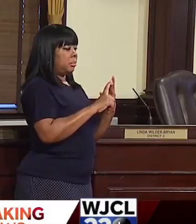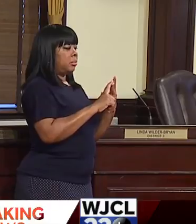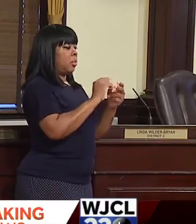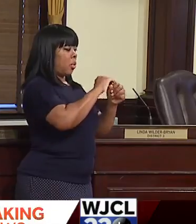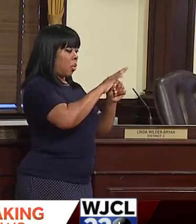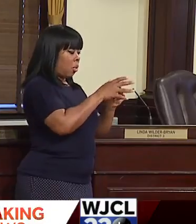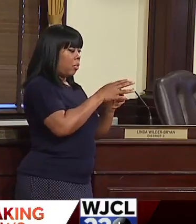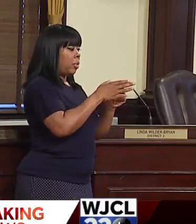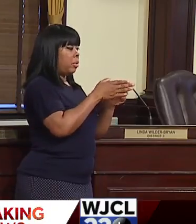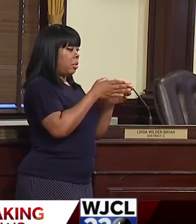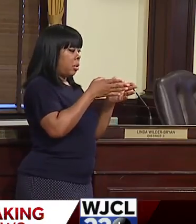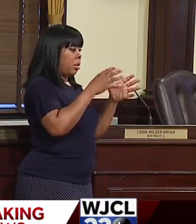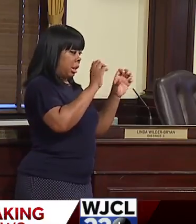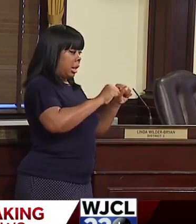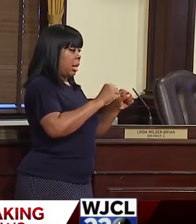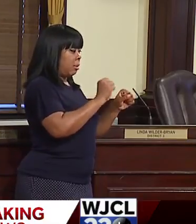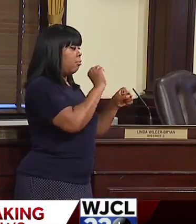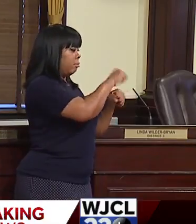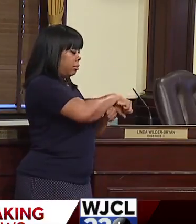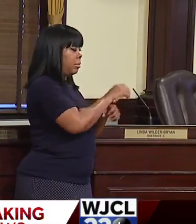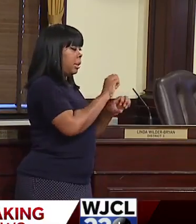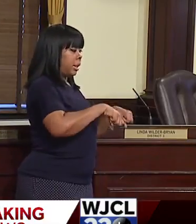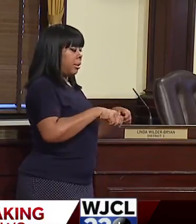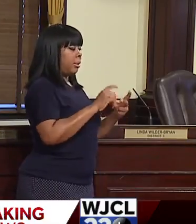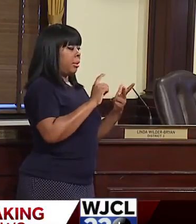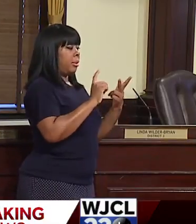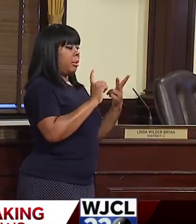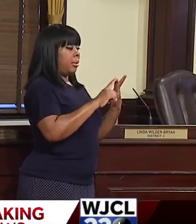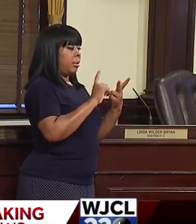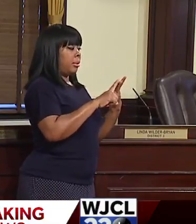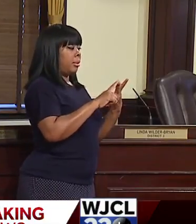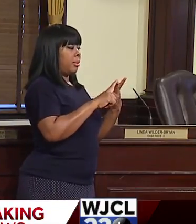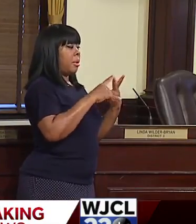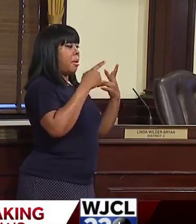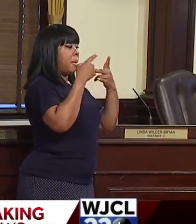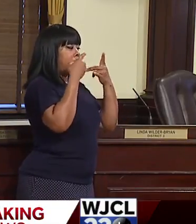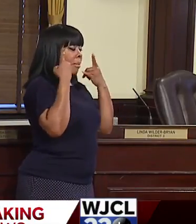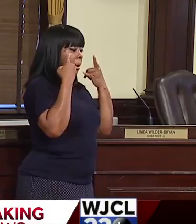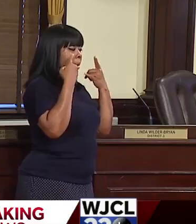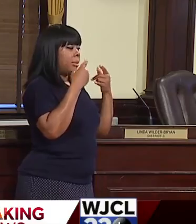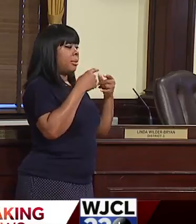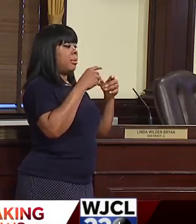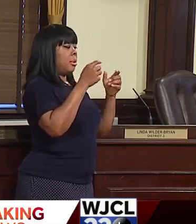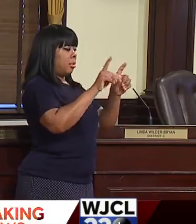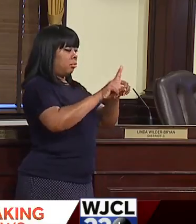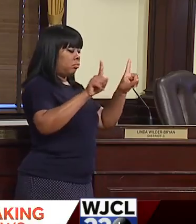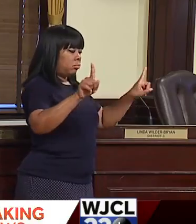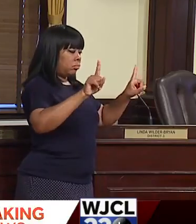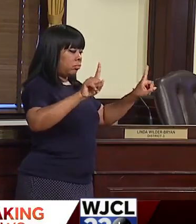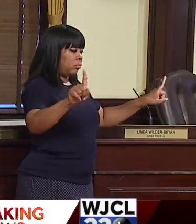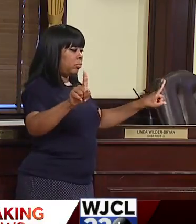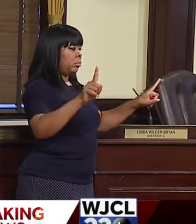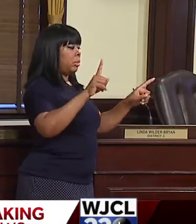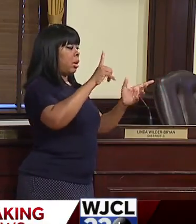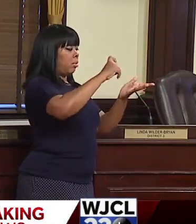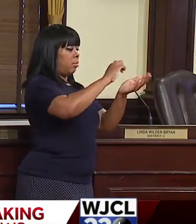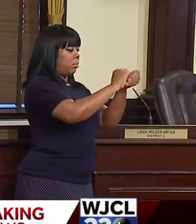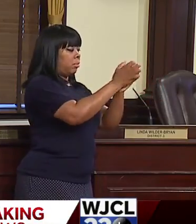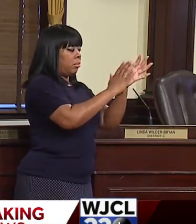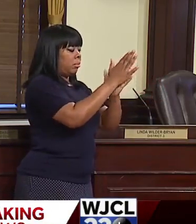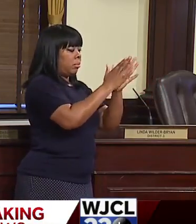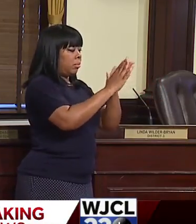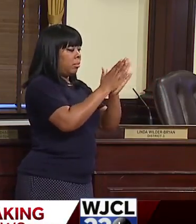beat COVID. C, that wearing masks, social distancing and washing your hands masks.